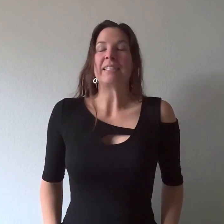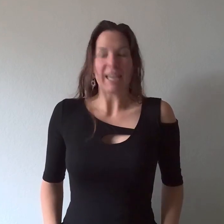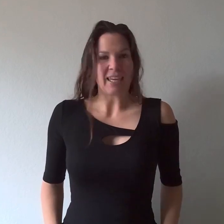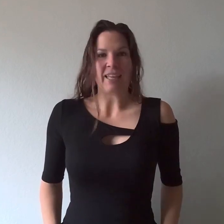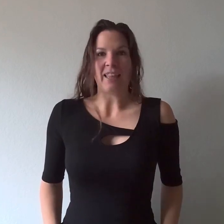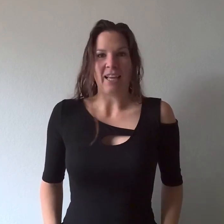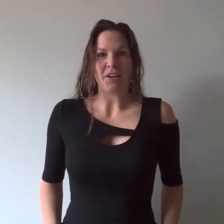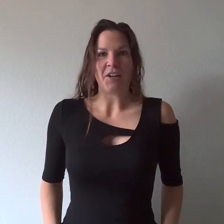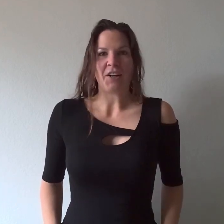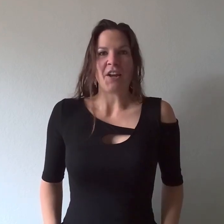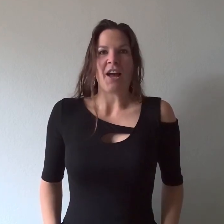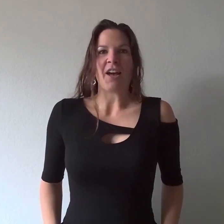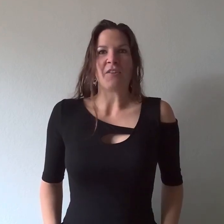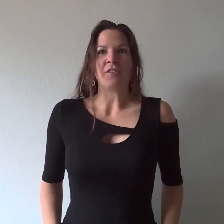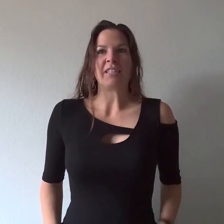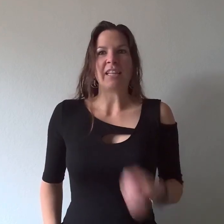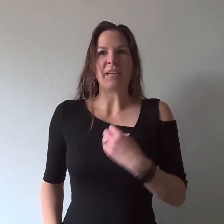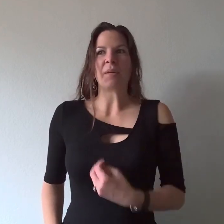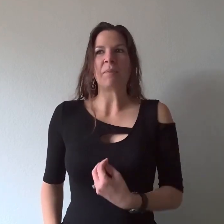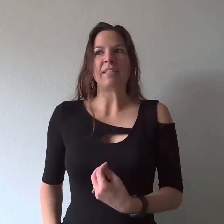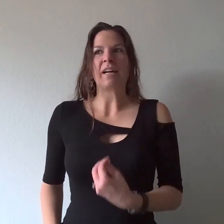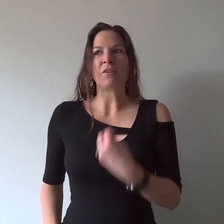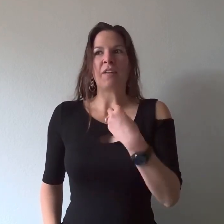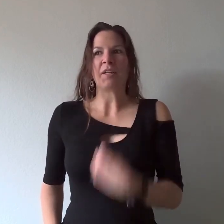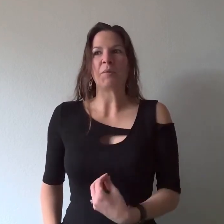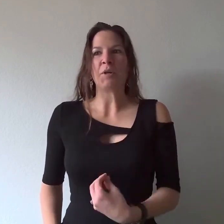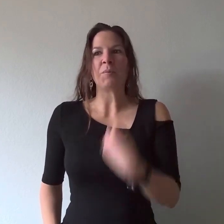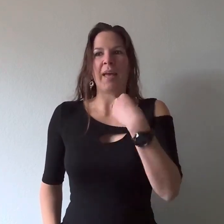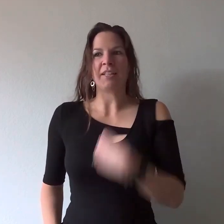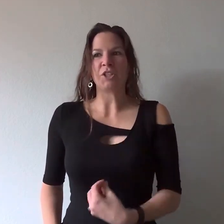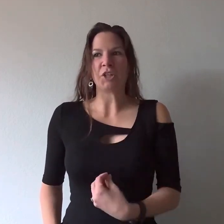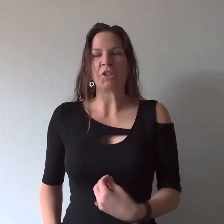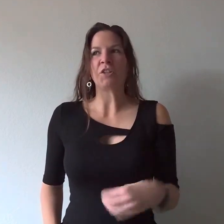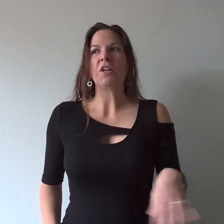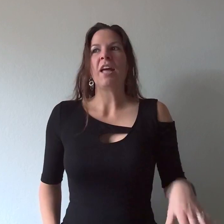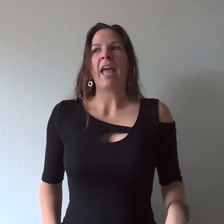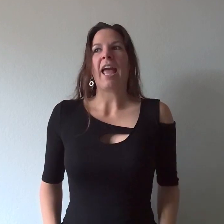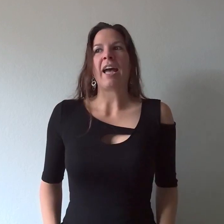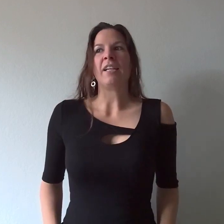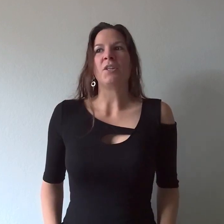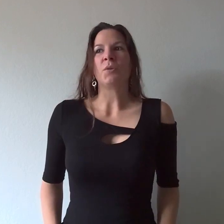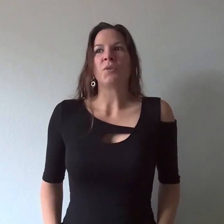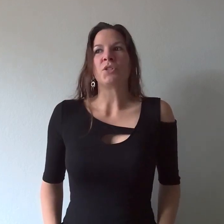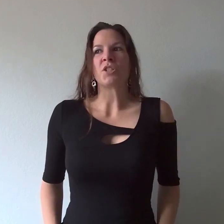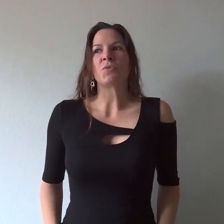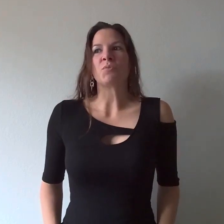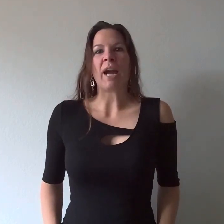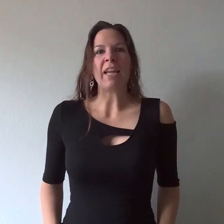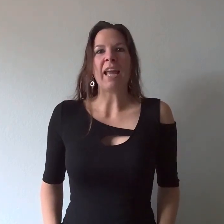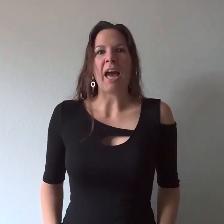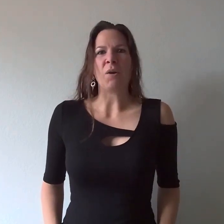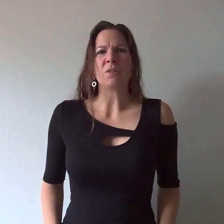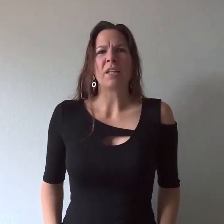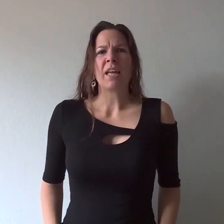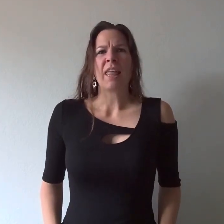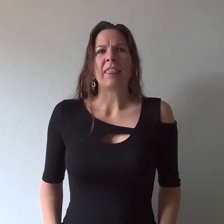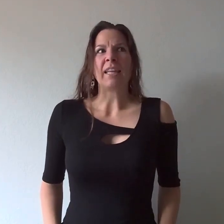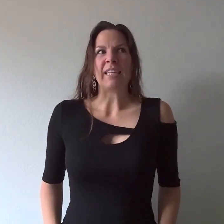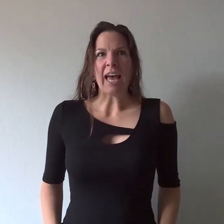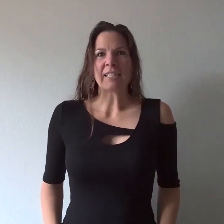decade later of sitting with myself in a room and a journal and just writing out that yes